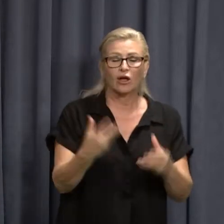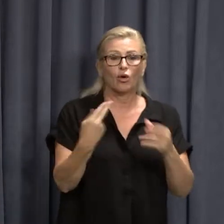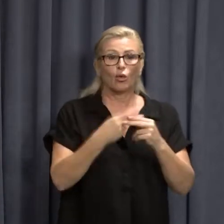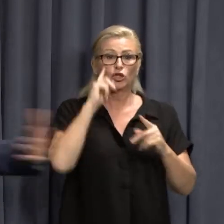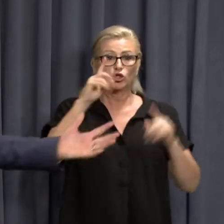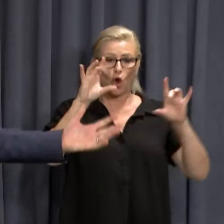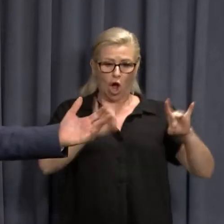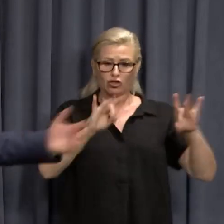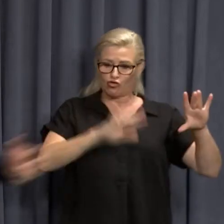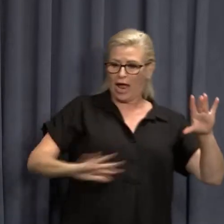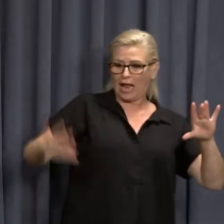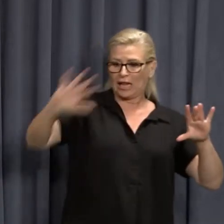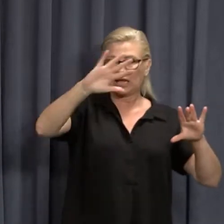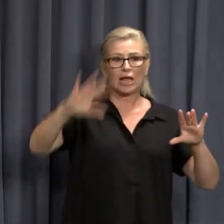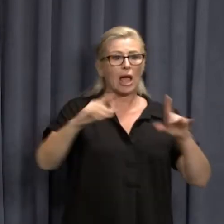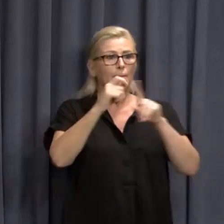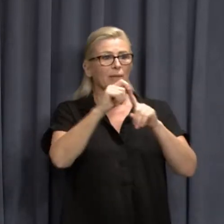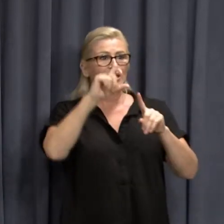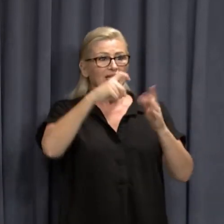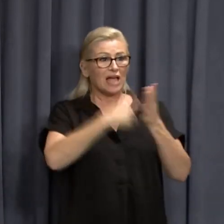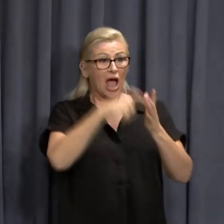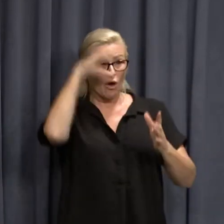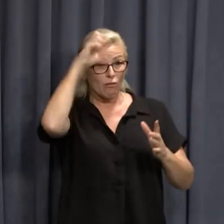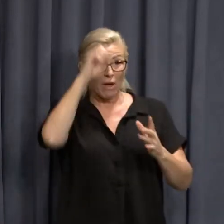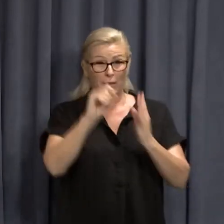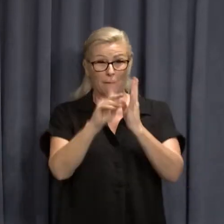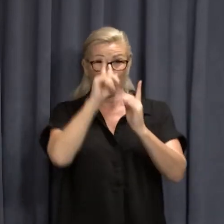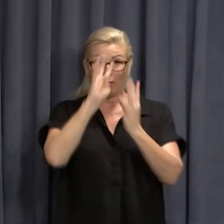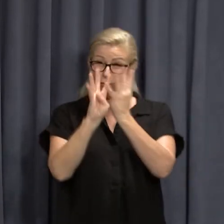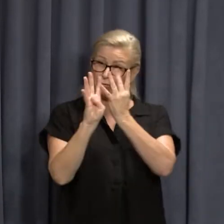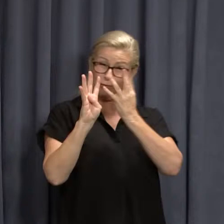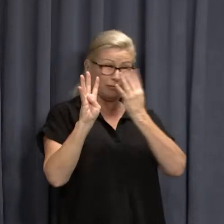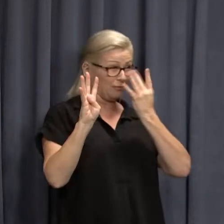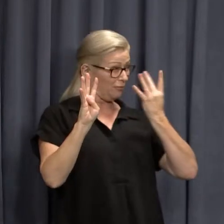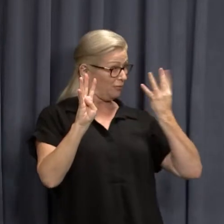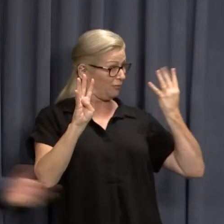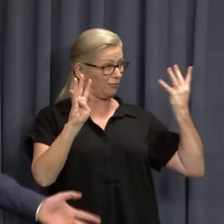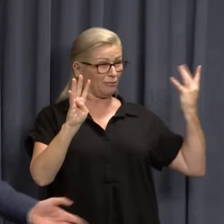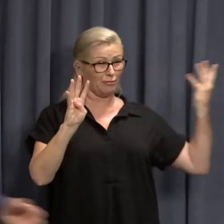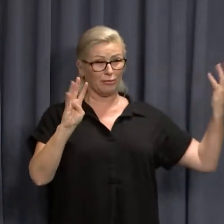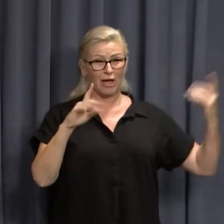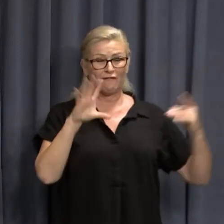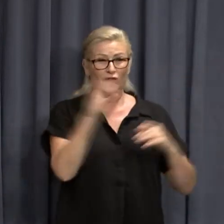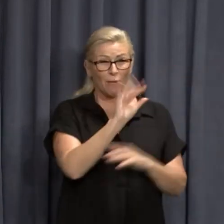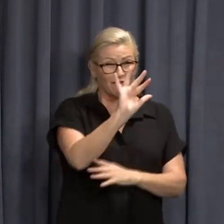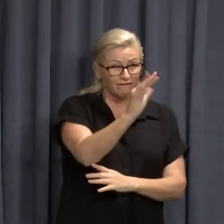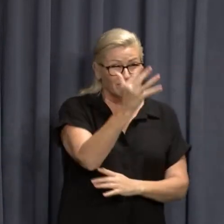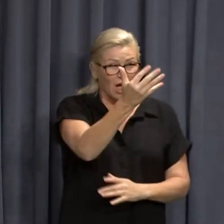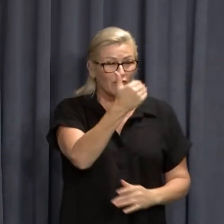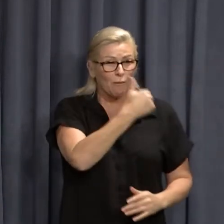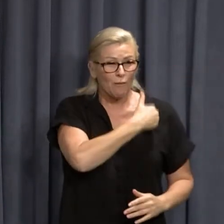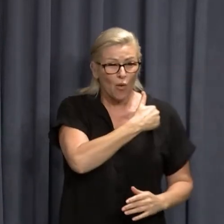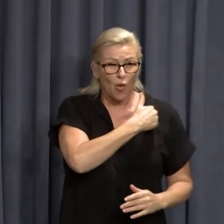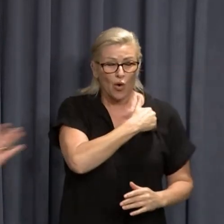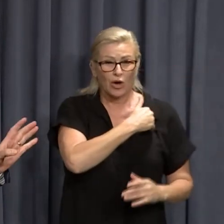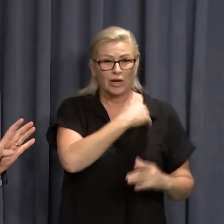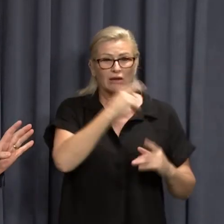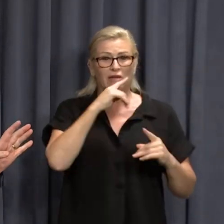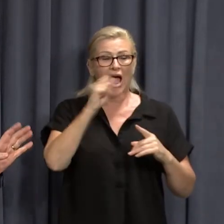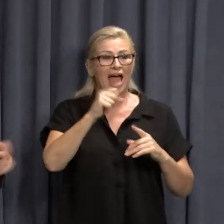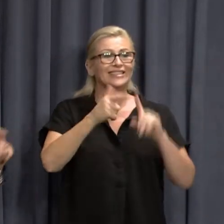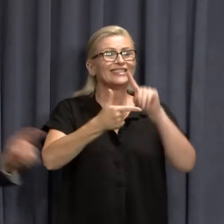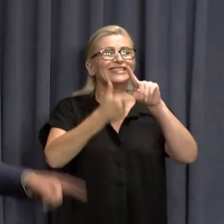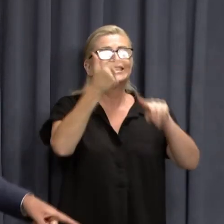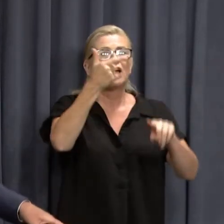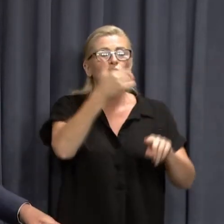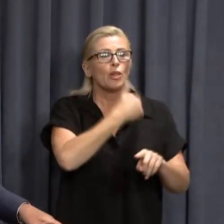was the PCR clinics overrun. remember they were lined up at PCR clinics from like five in the morning and by seven in the morning they were turning people